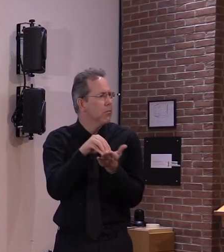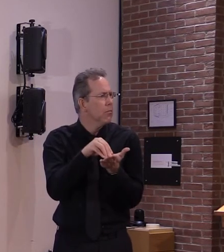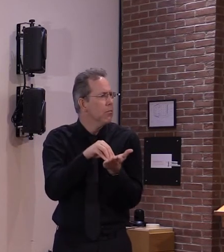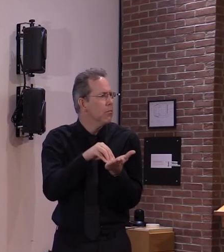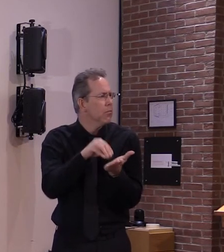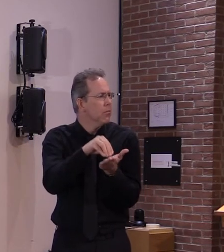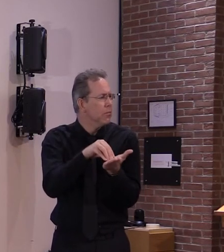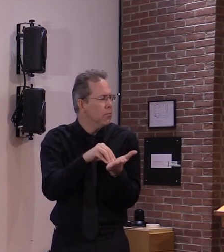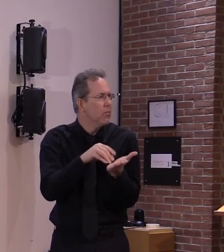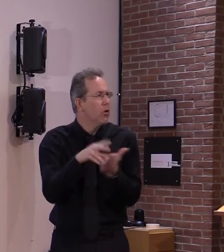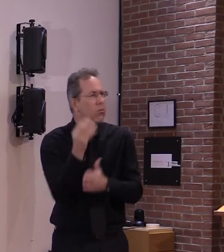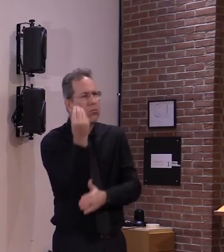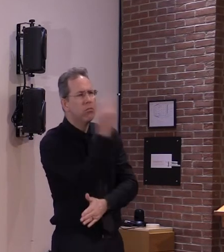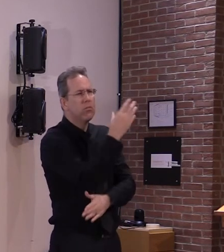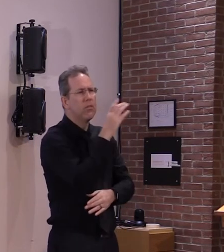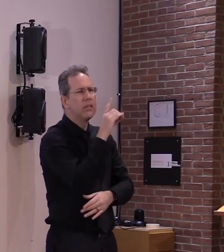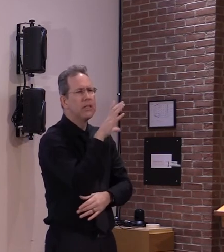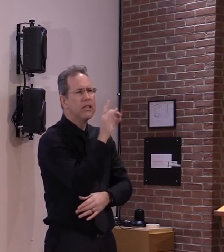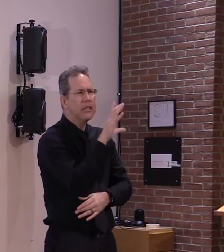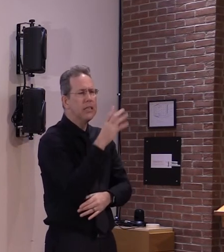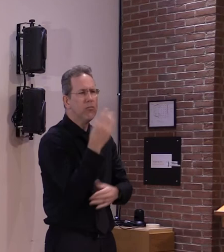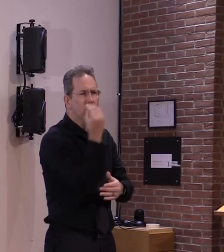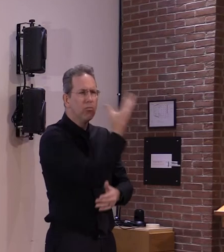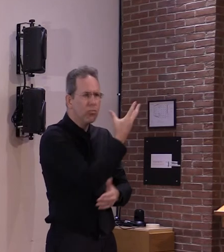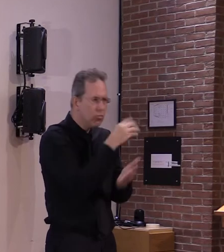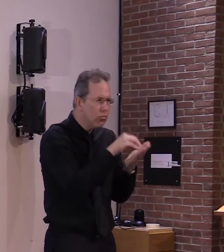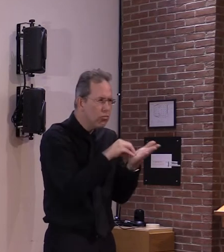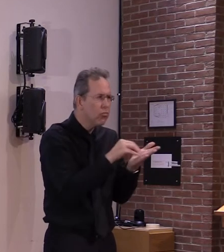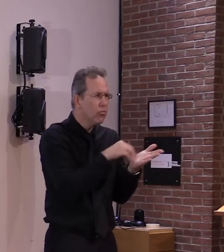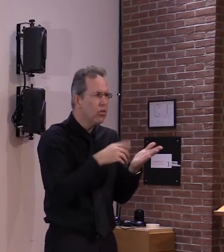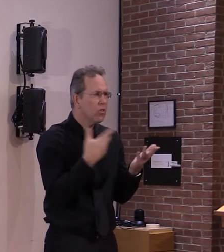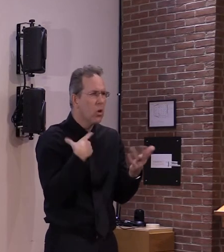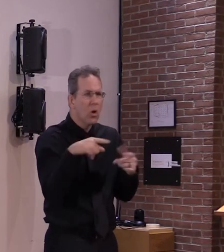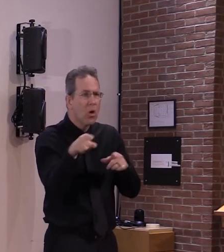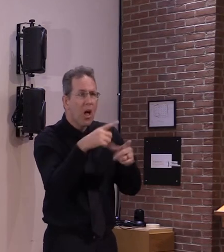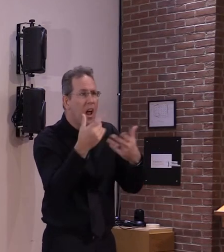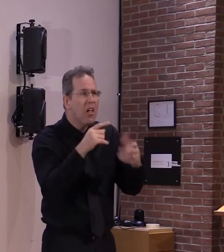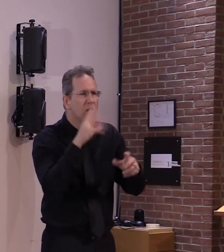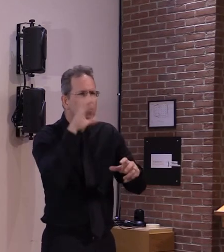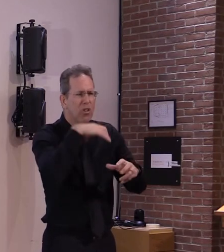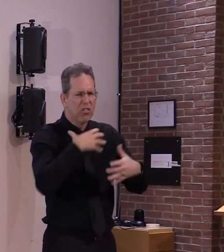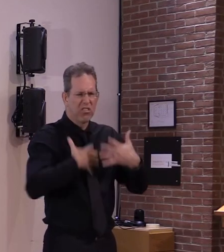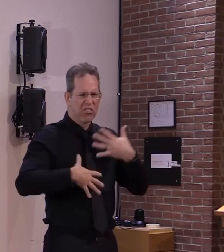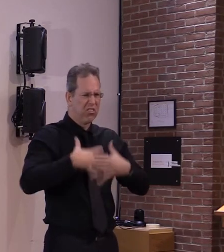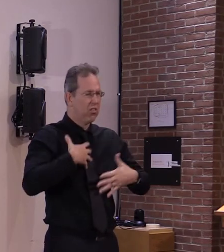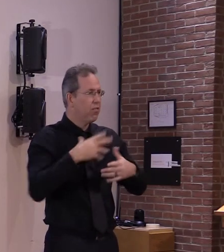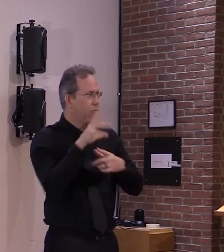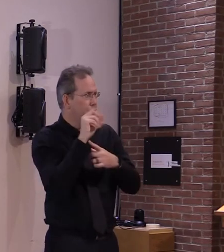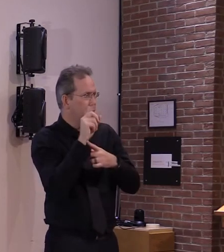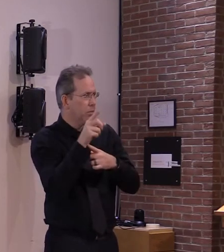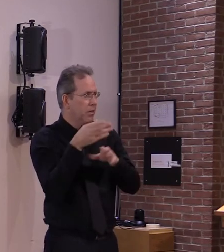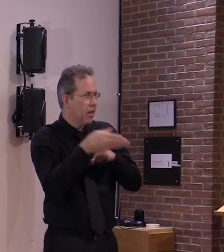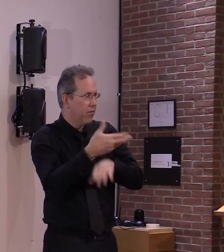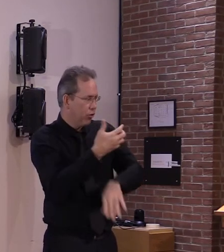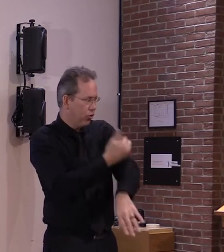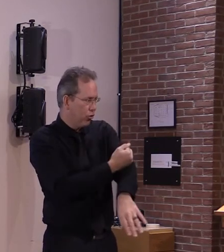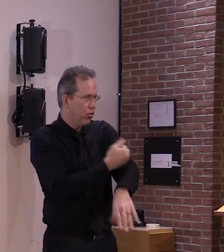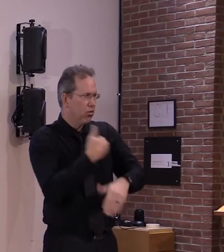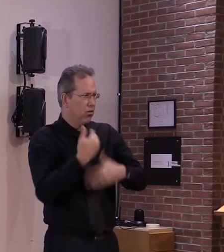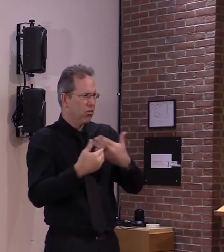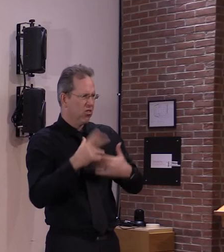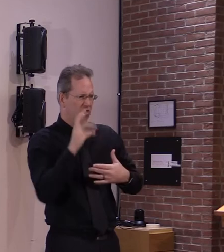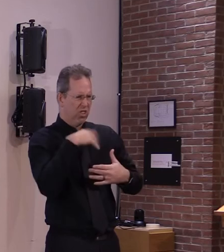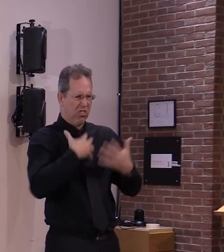reporting system infrastructure so we'll have a good handle on that believe me everyone in the country